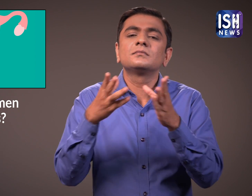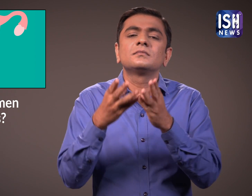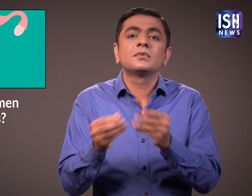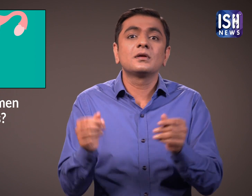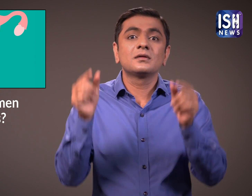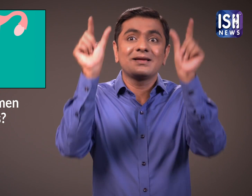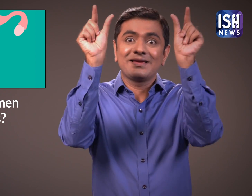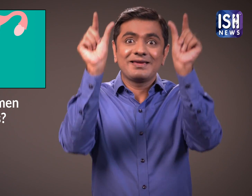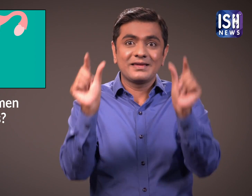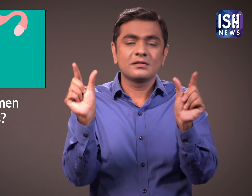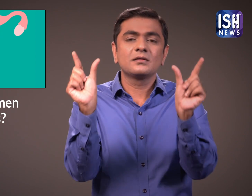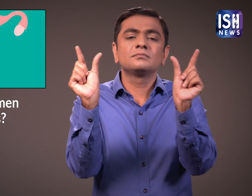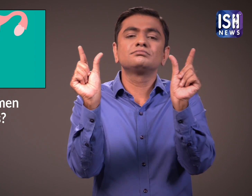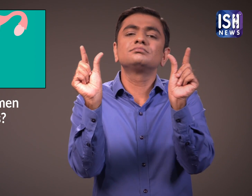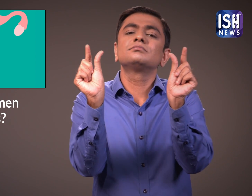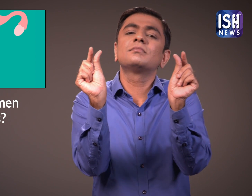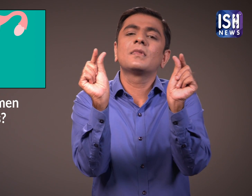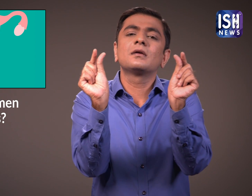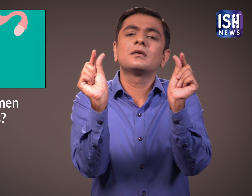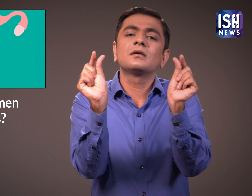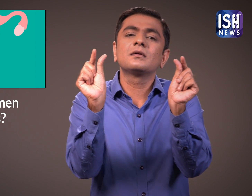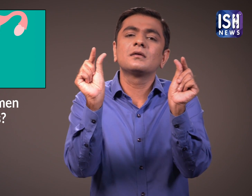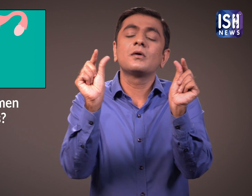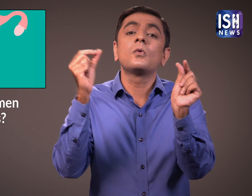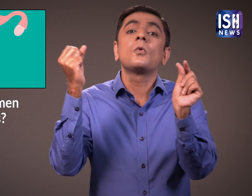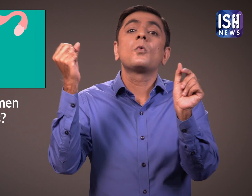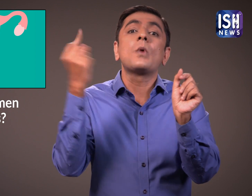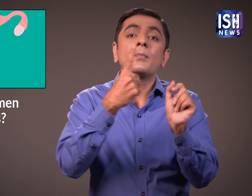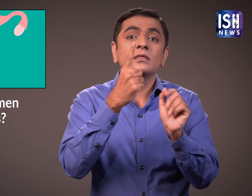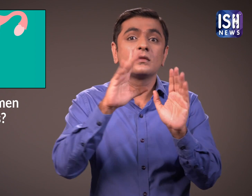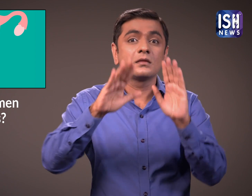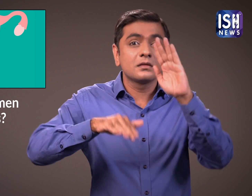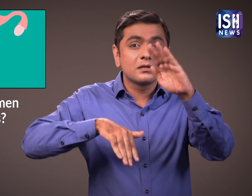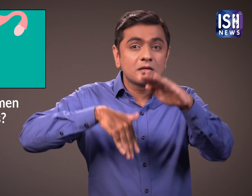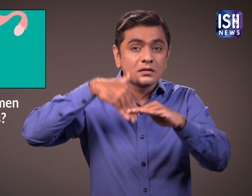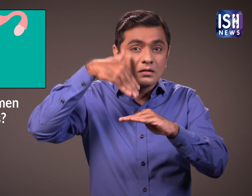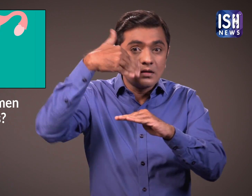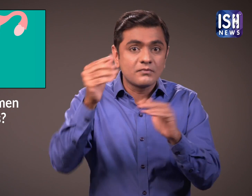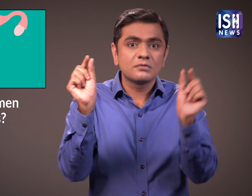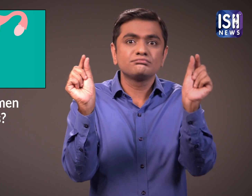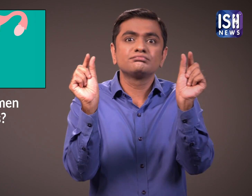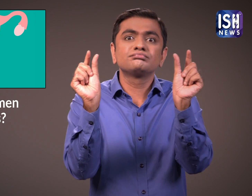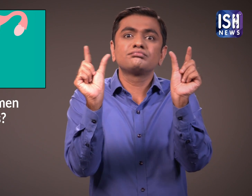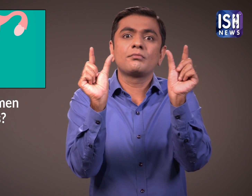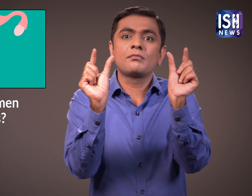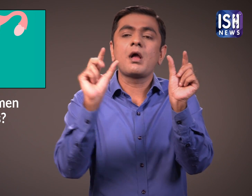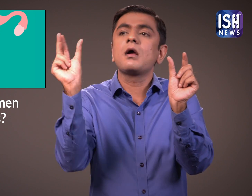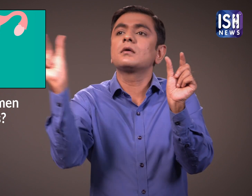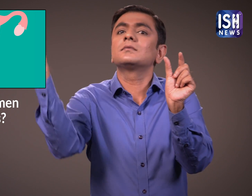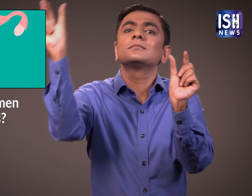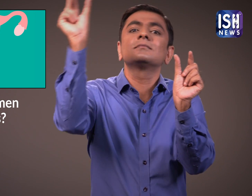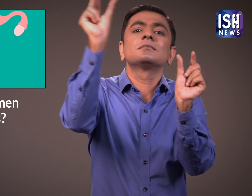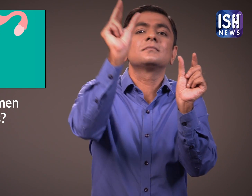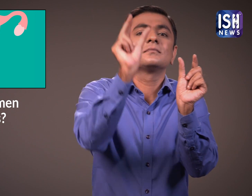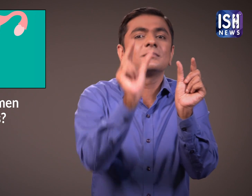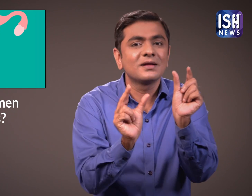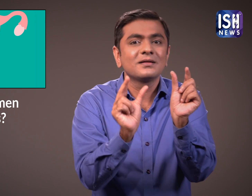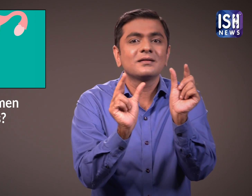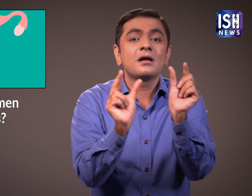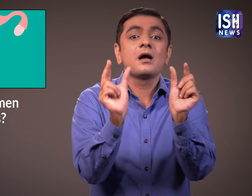the egg comes out with the blood. The next month, the uterus wall again builds up and the egg